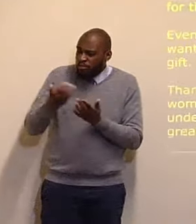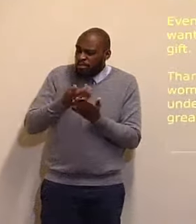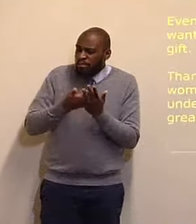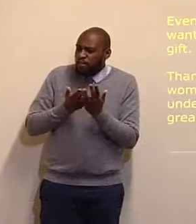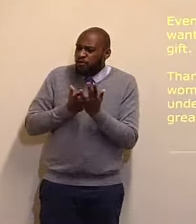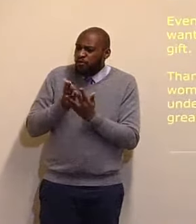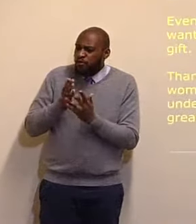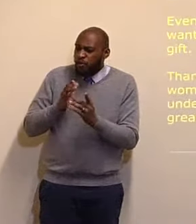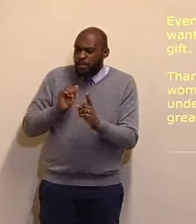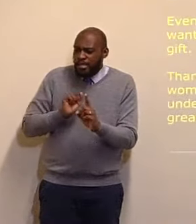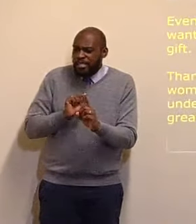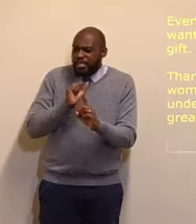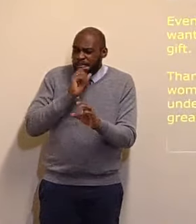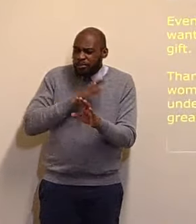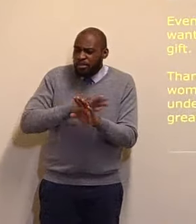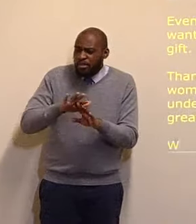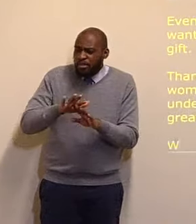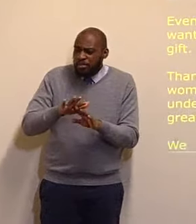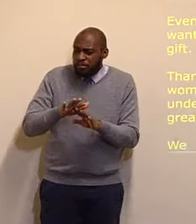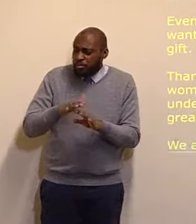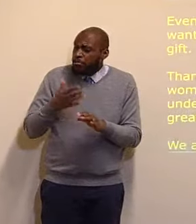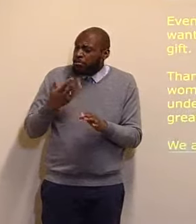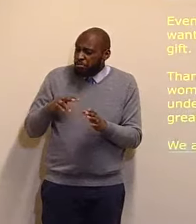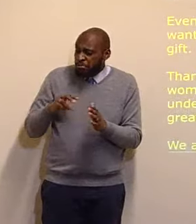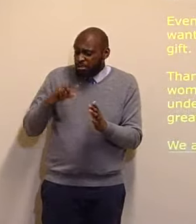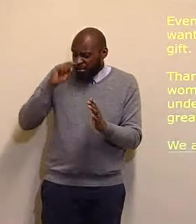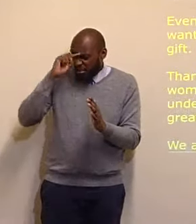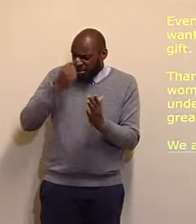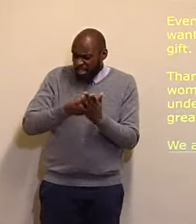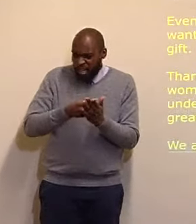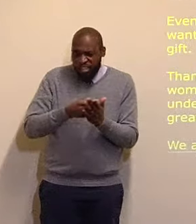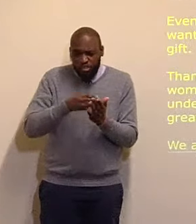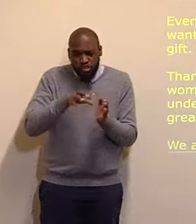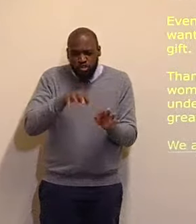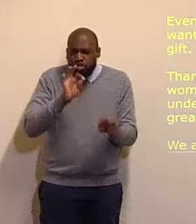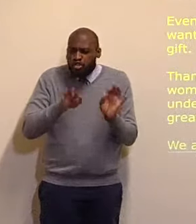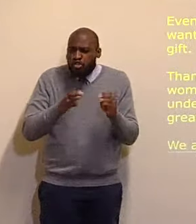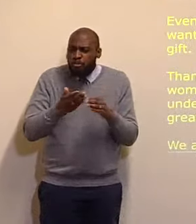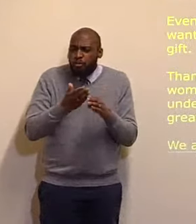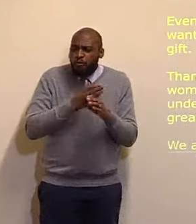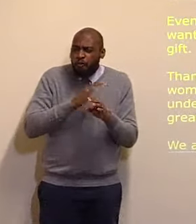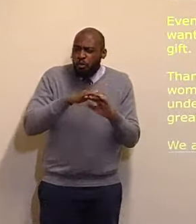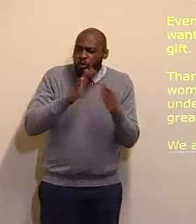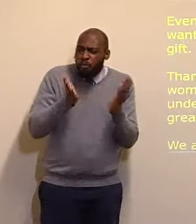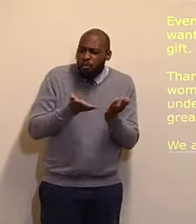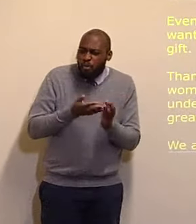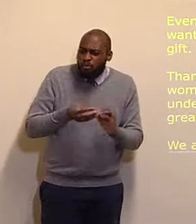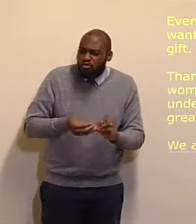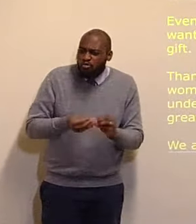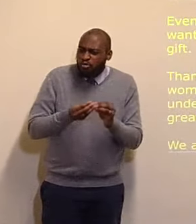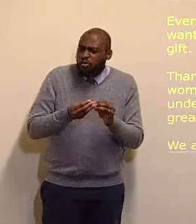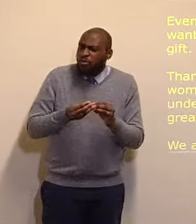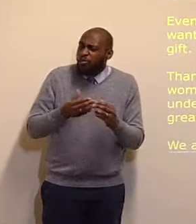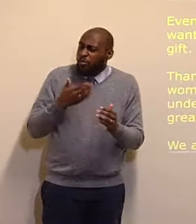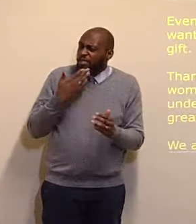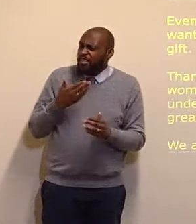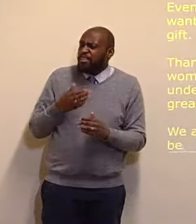chosen before the foundation of this world. O Lord, we come to thee. We pray that the sacrifice,